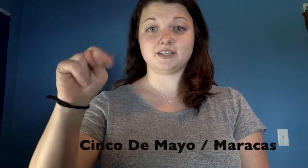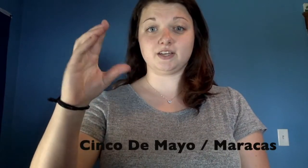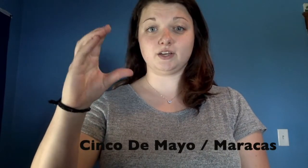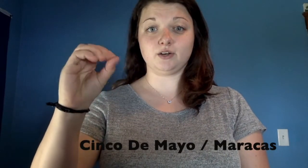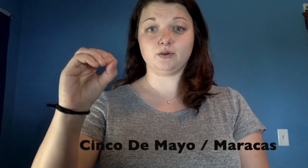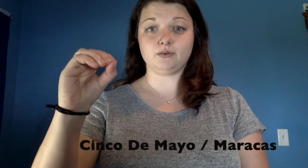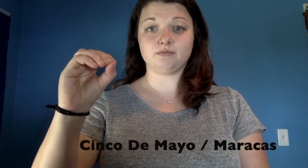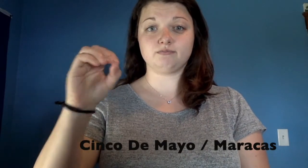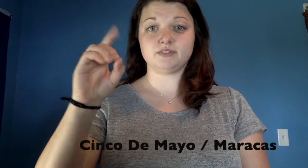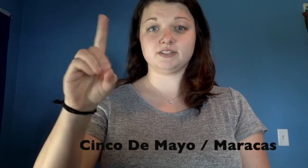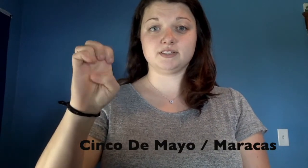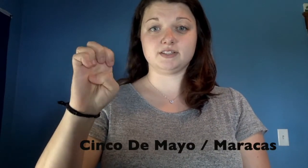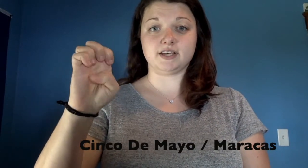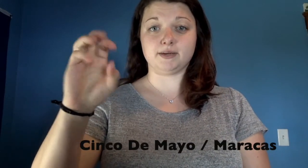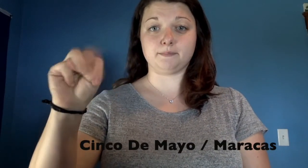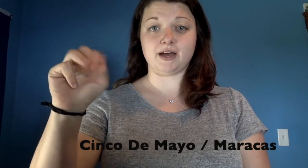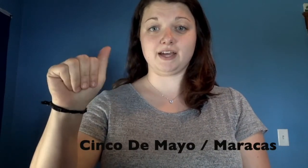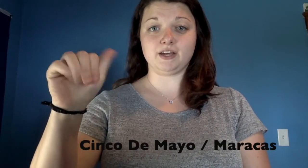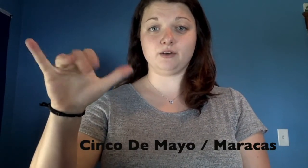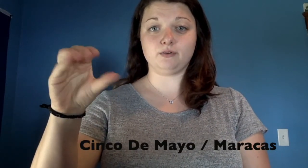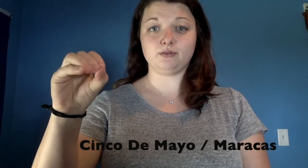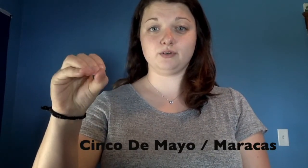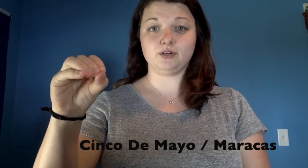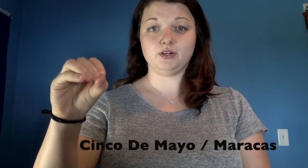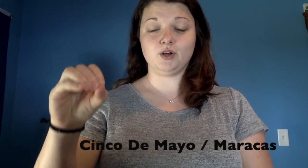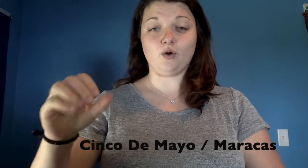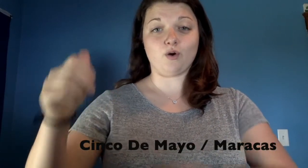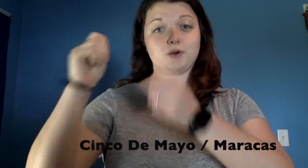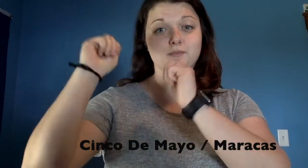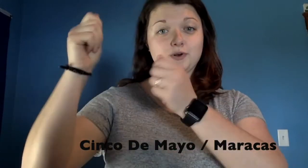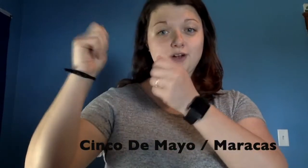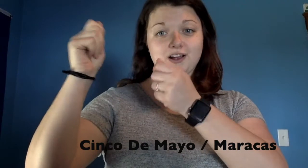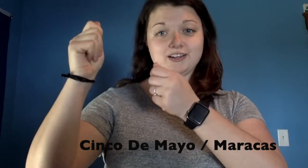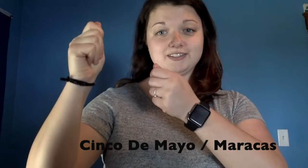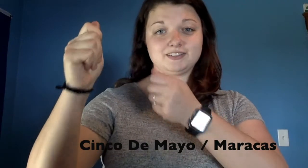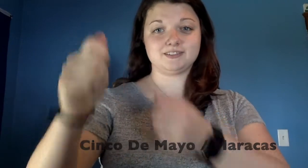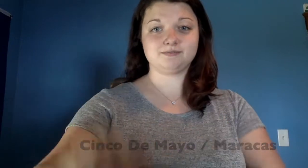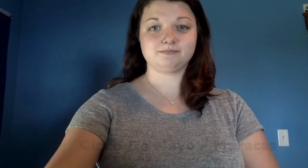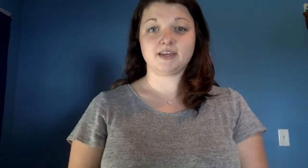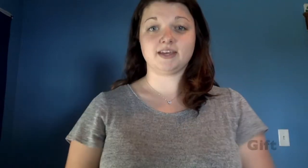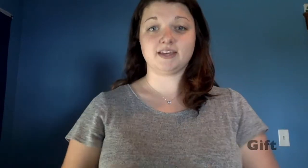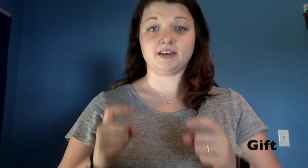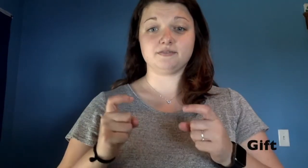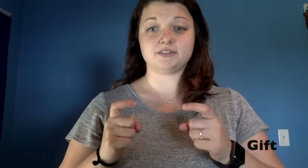Cinco de Mayo, or maracas, gift,